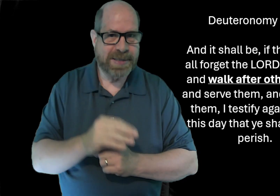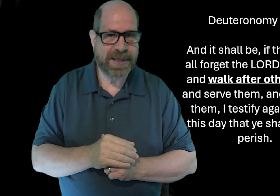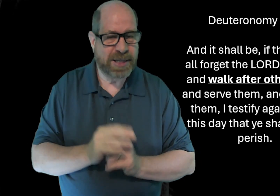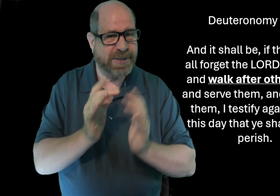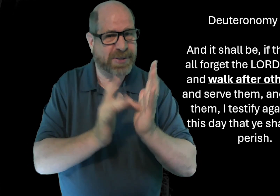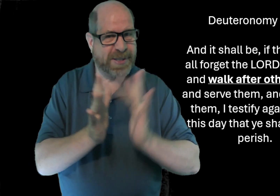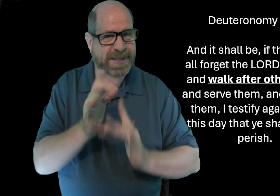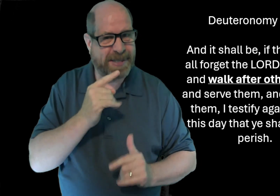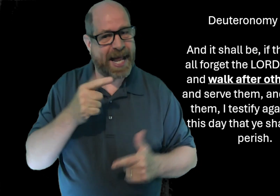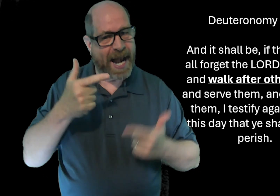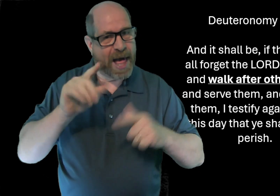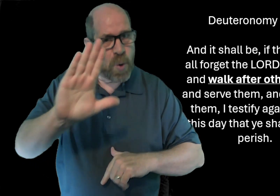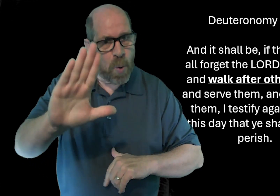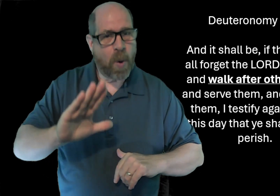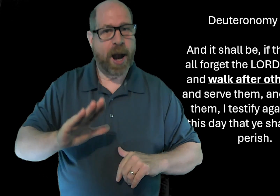Matthew 5, 16 says,